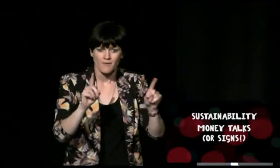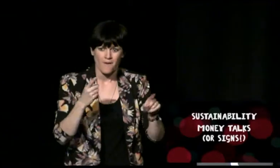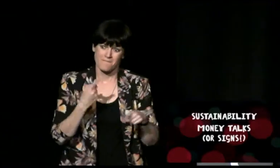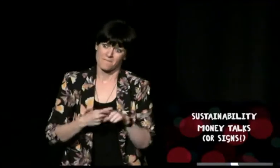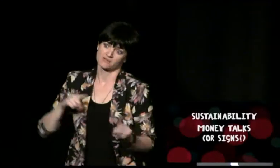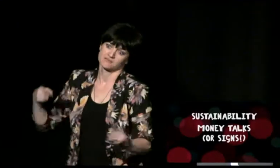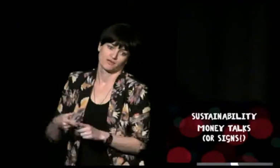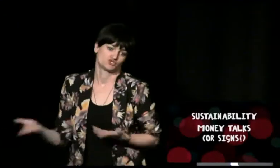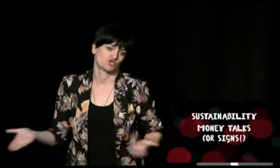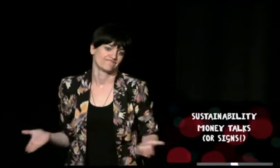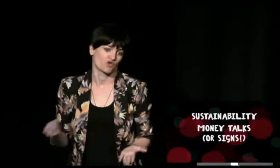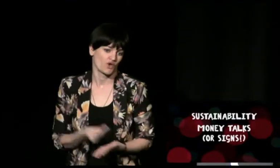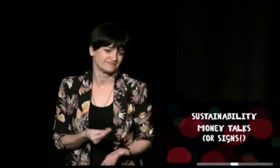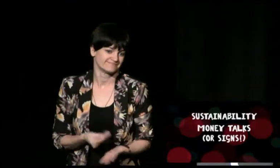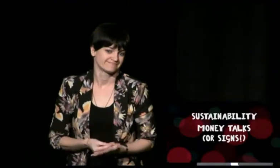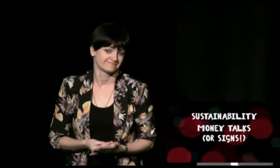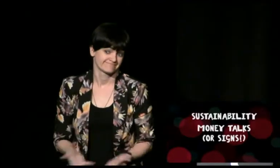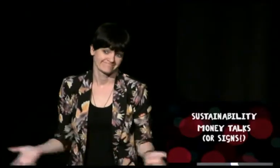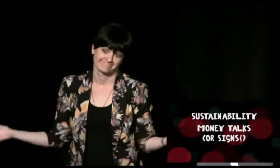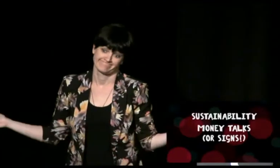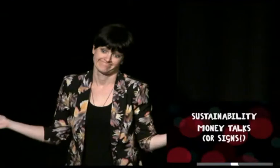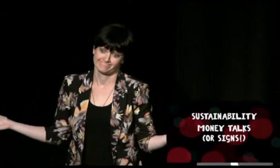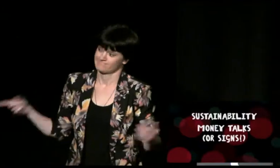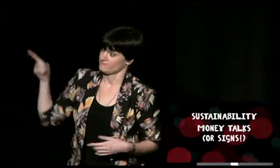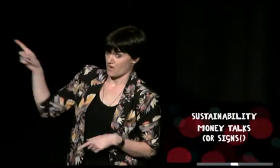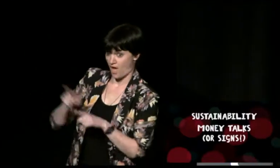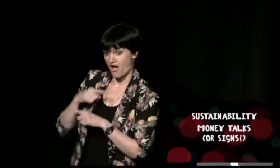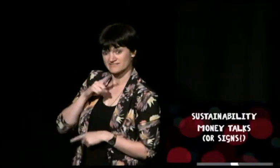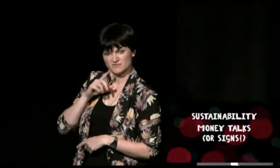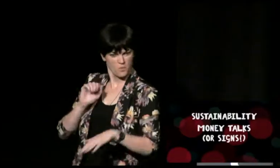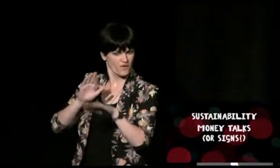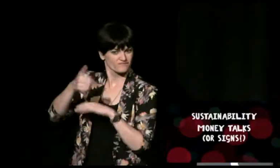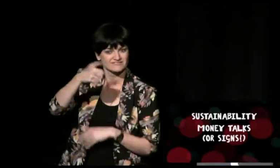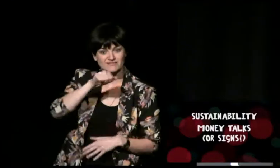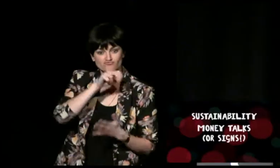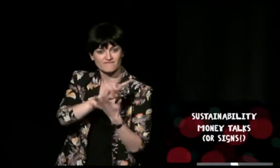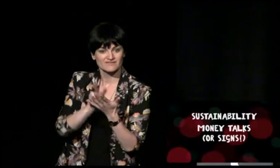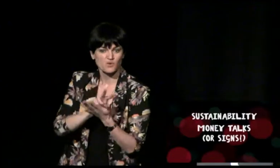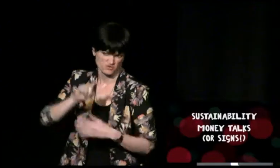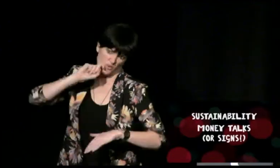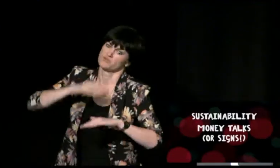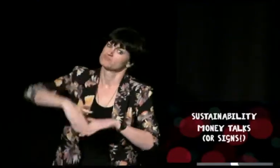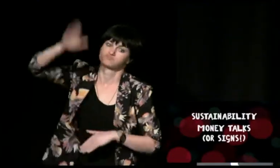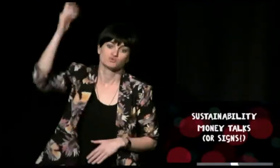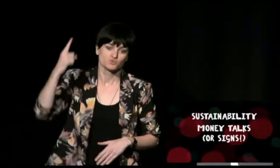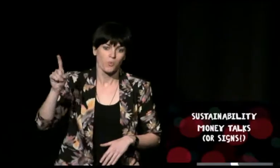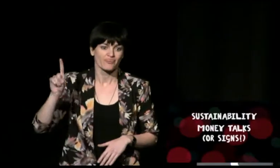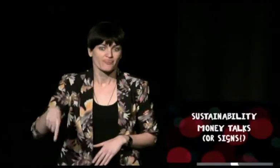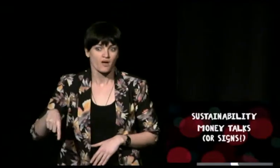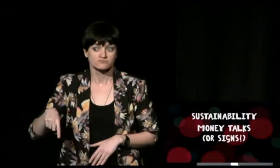1990s but obviously there's a lot more that could be included in the archive but as I say money is one of the biggest issues we've got now